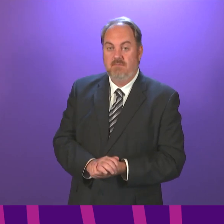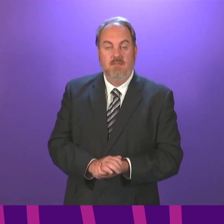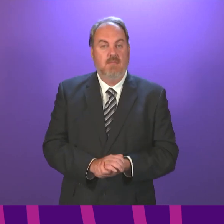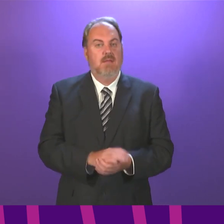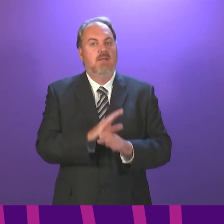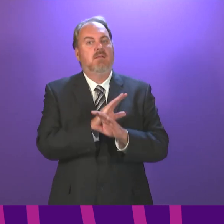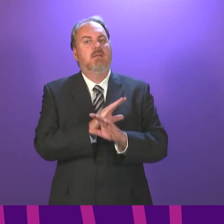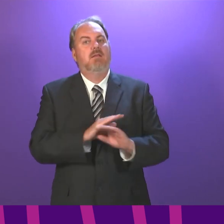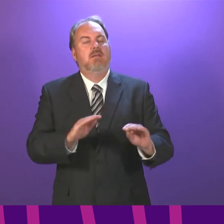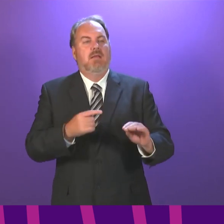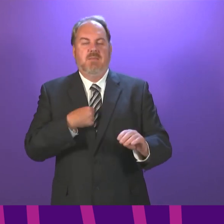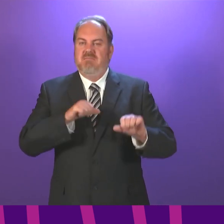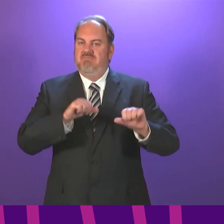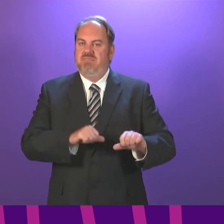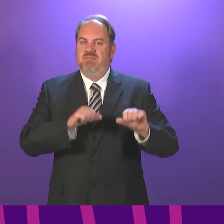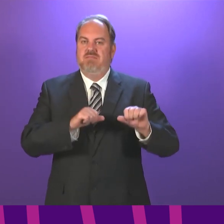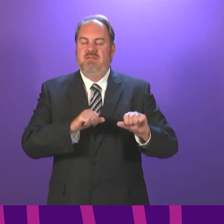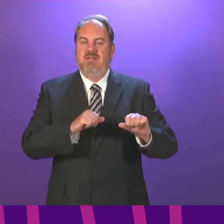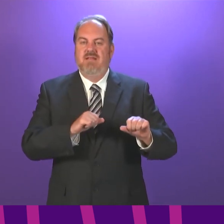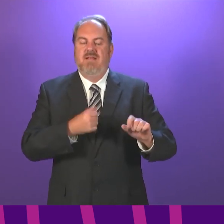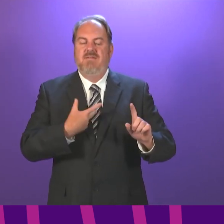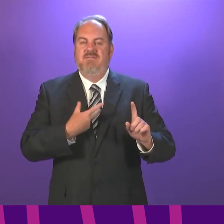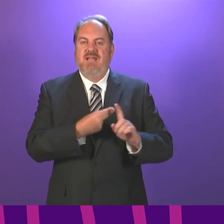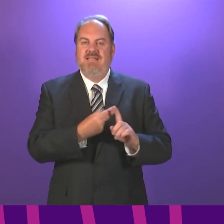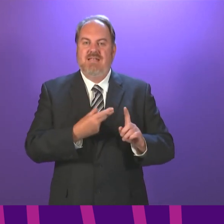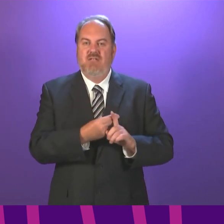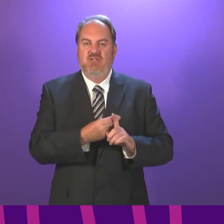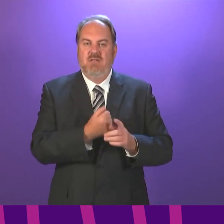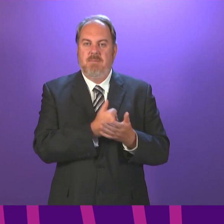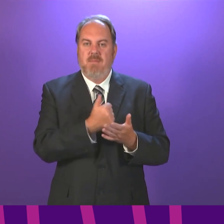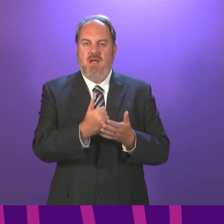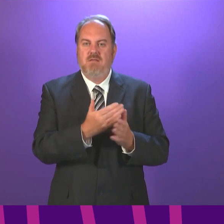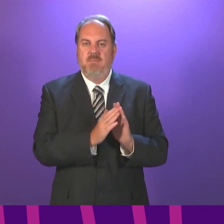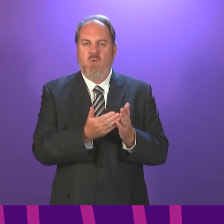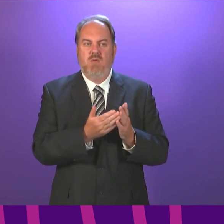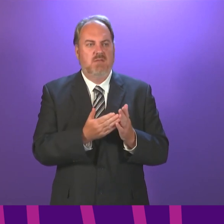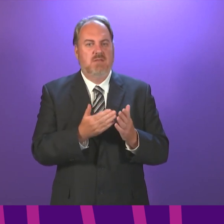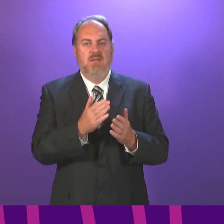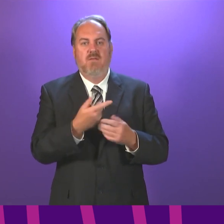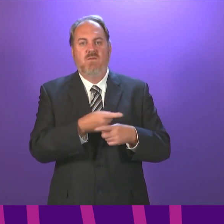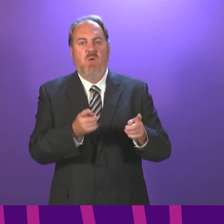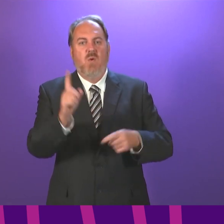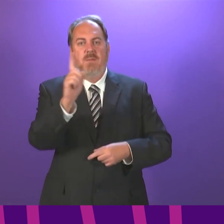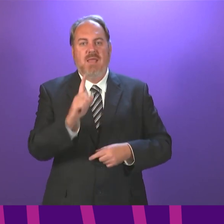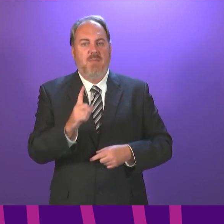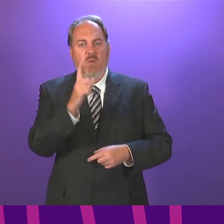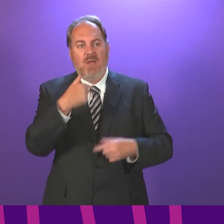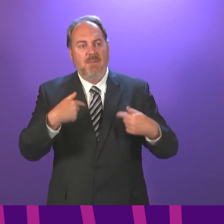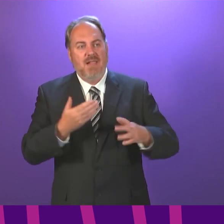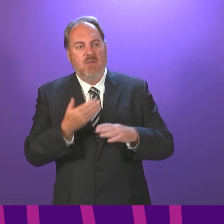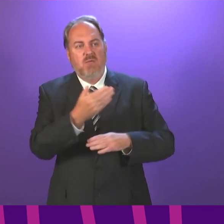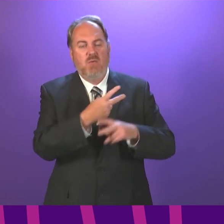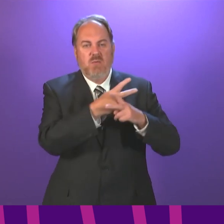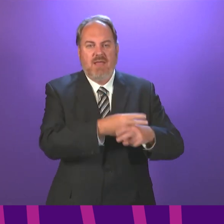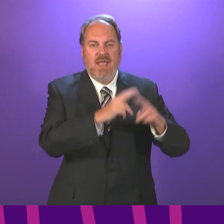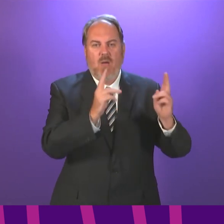favour the use of vaccine passports for access to care homes. There may be arguments that can be made, but I do not know if Monica Lennon heard.